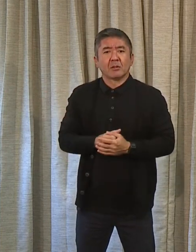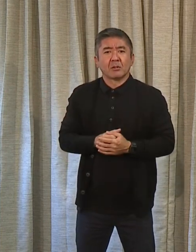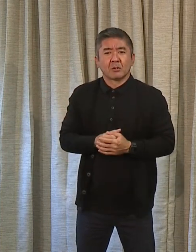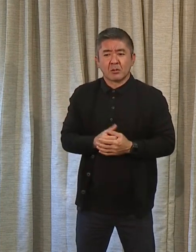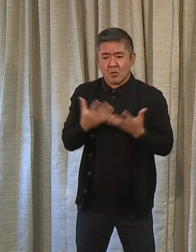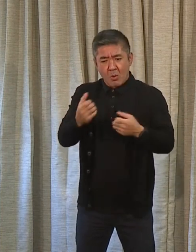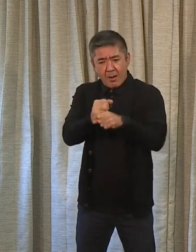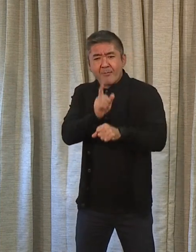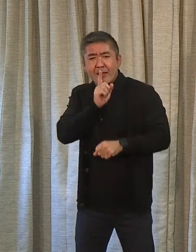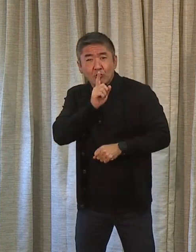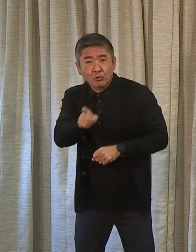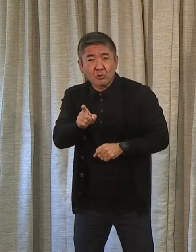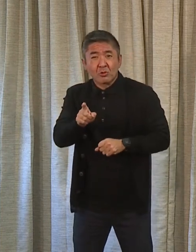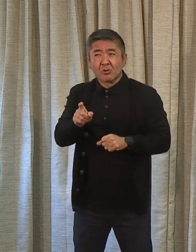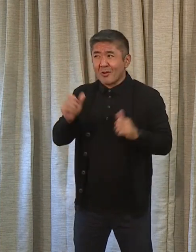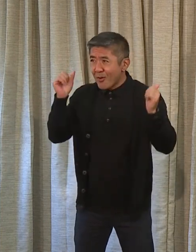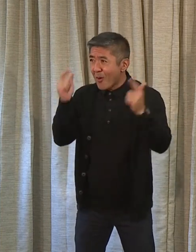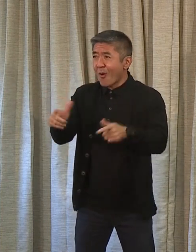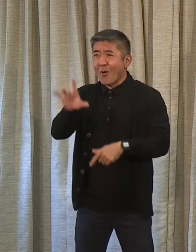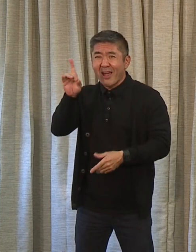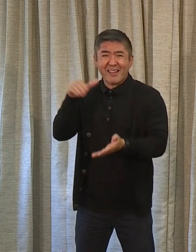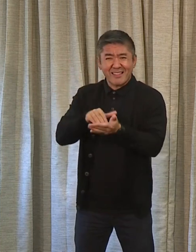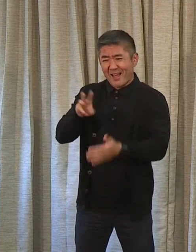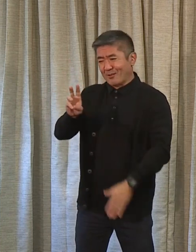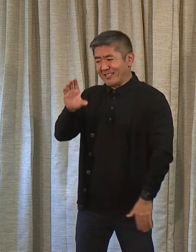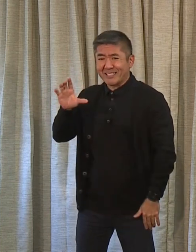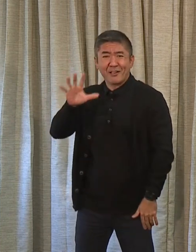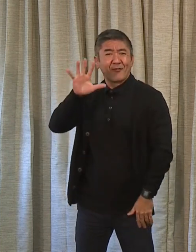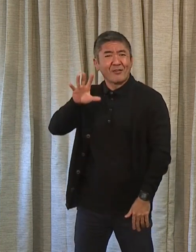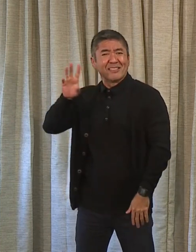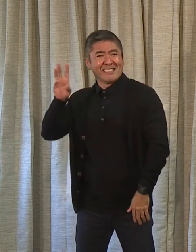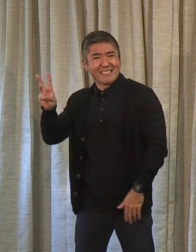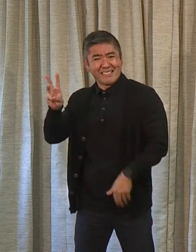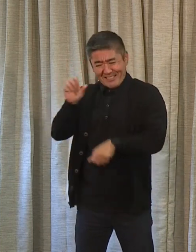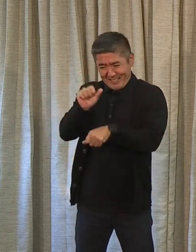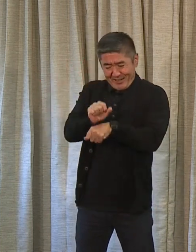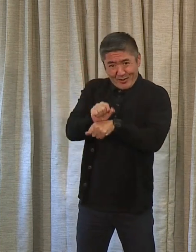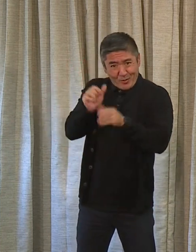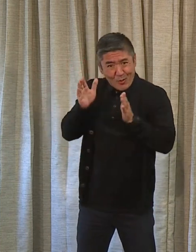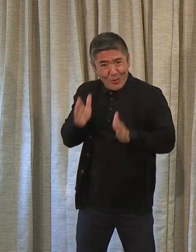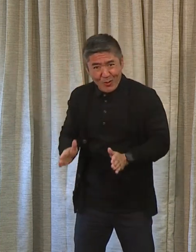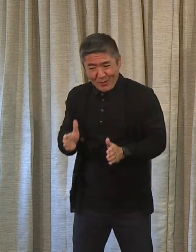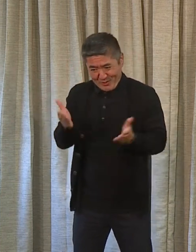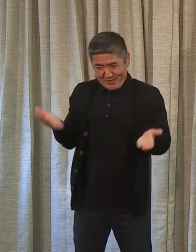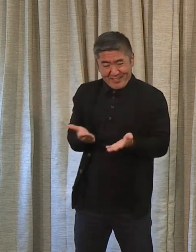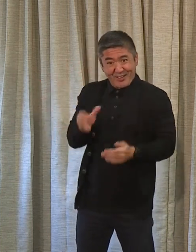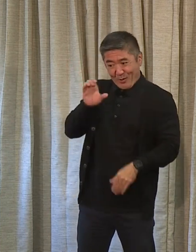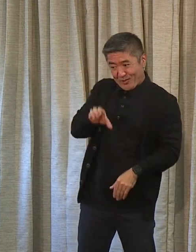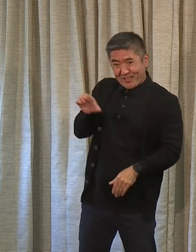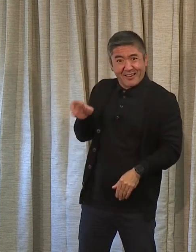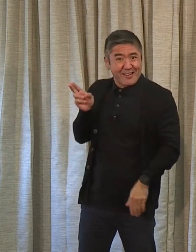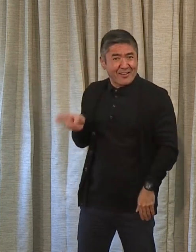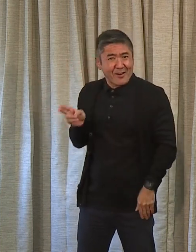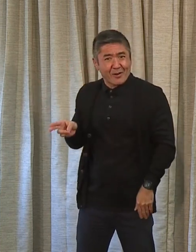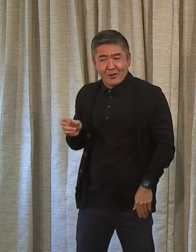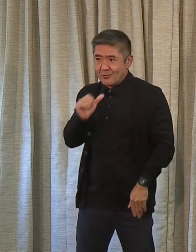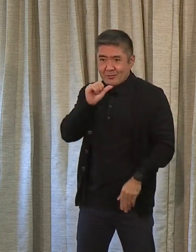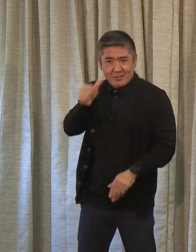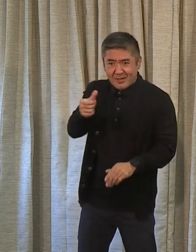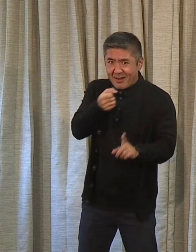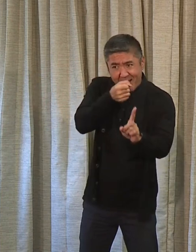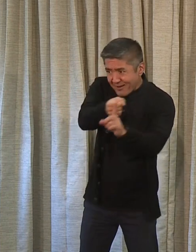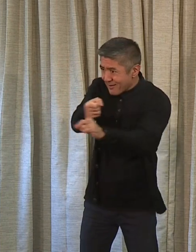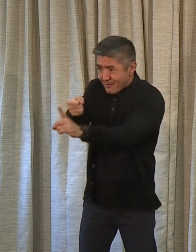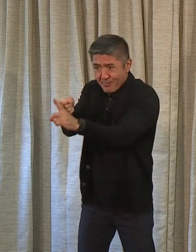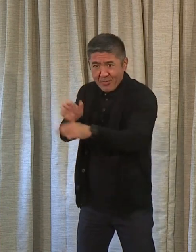to make sure that all 8,656 of the men and women who work for the city and County of Honolulu would not be impacted by the fact